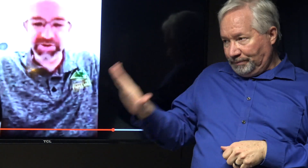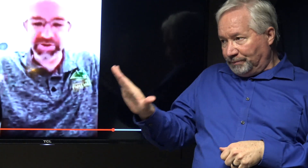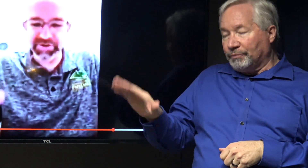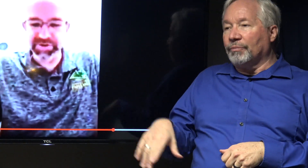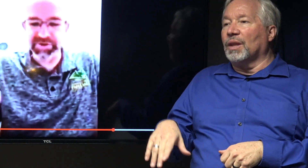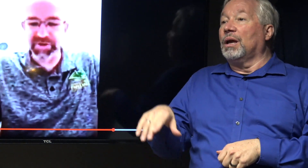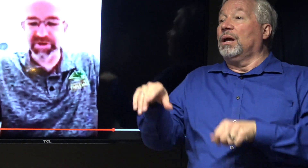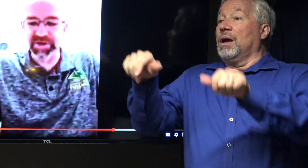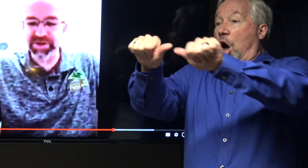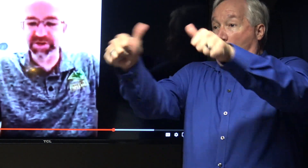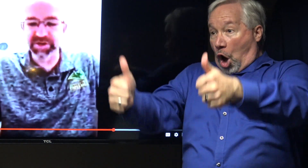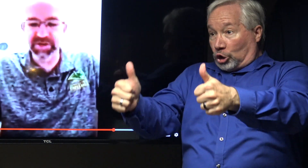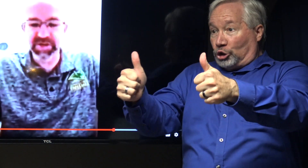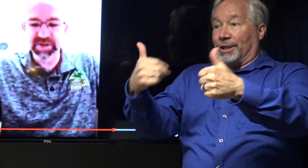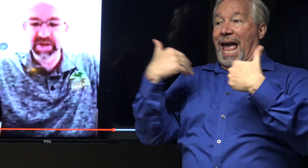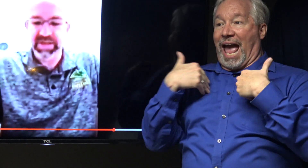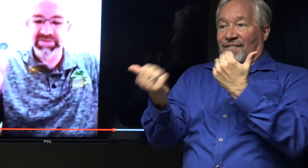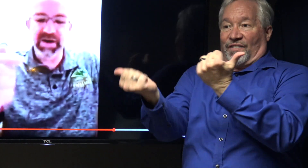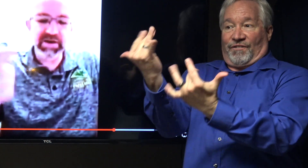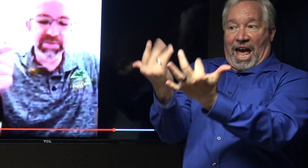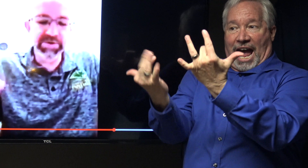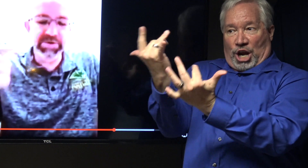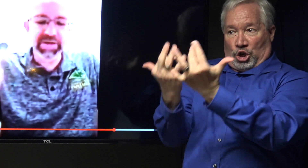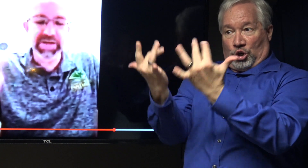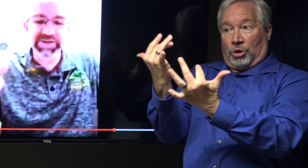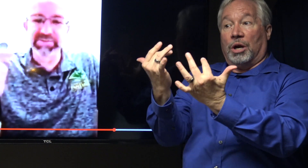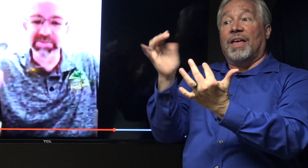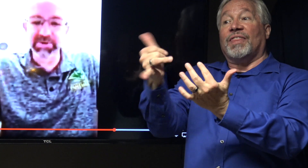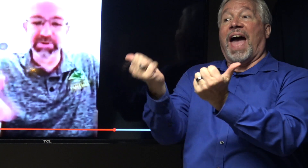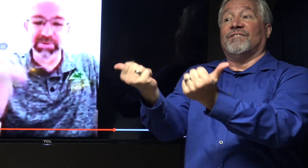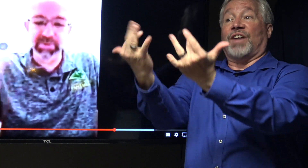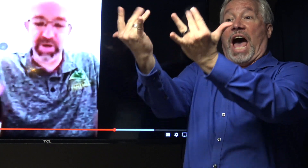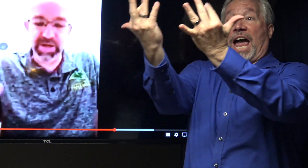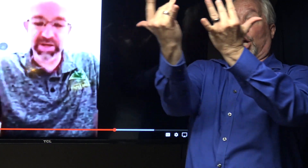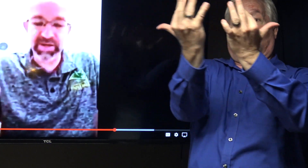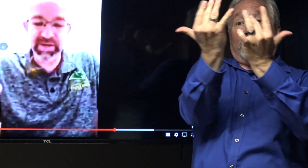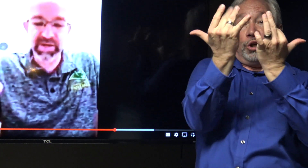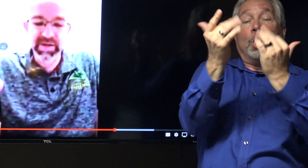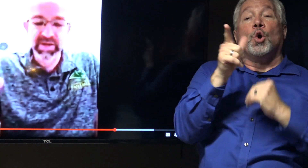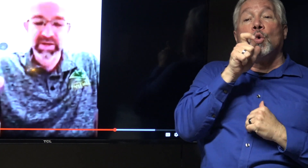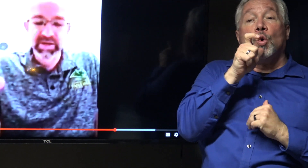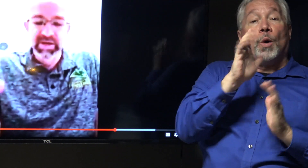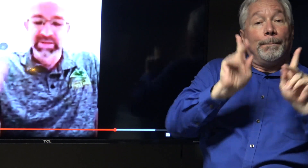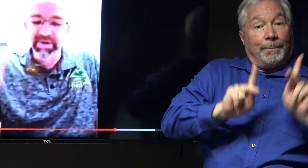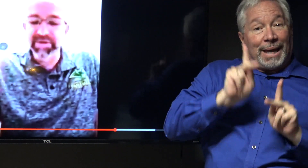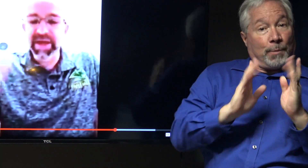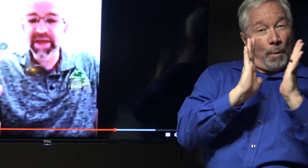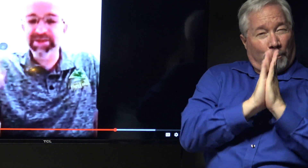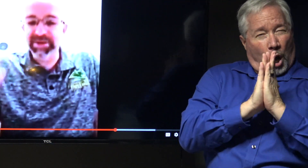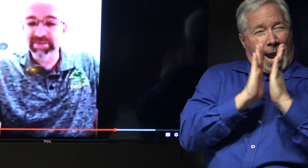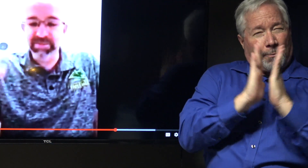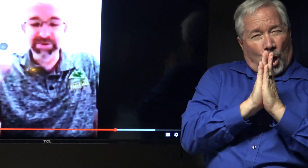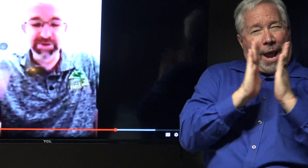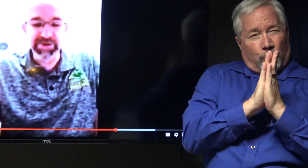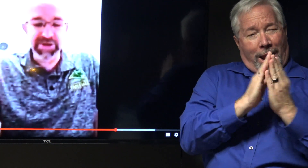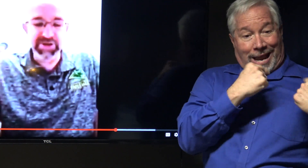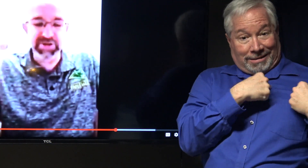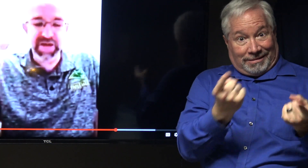altars in the churches around the nation. And the fire moved on the heads of people who had been praying. And above the heads of many people in the church I